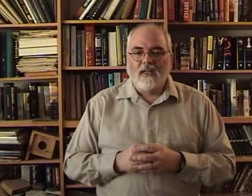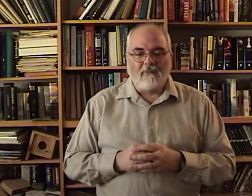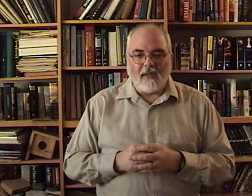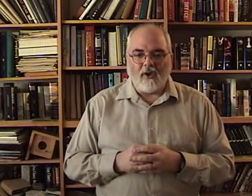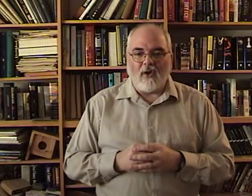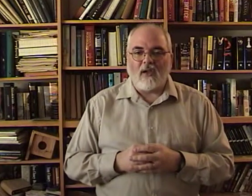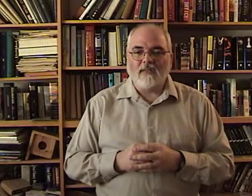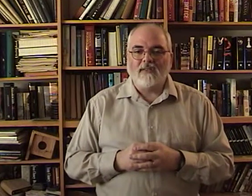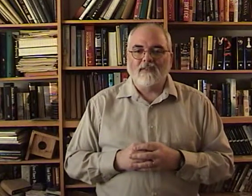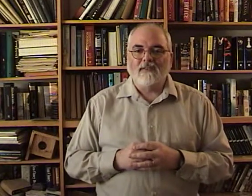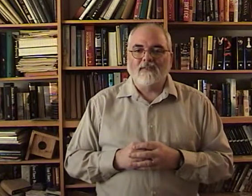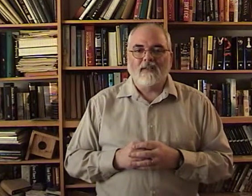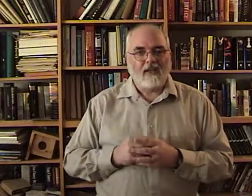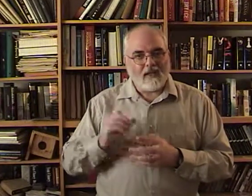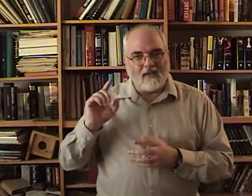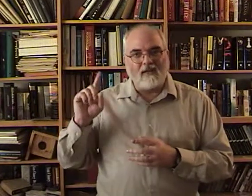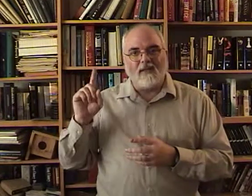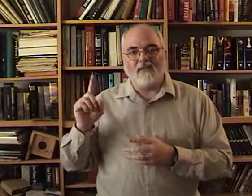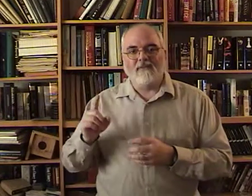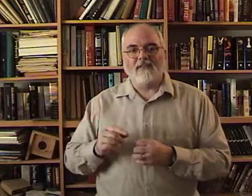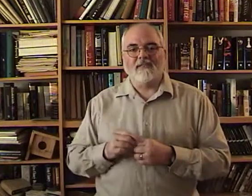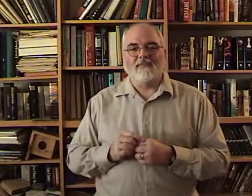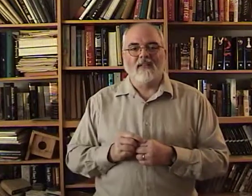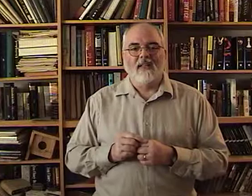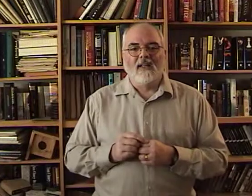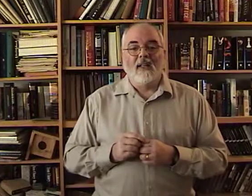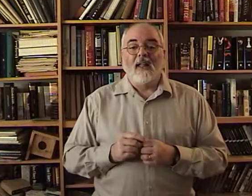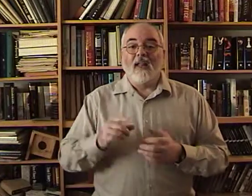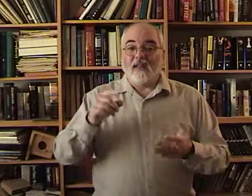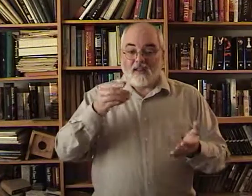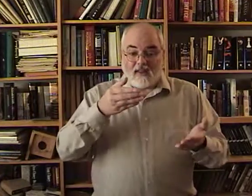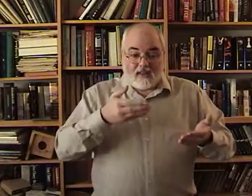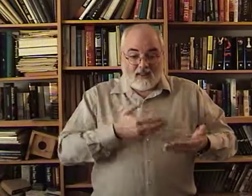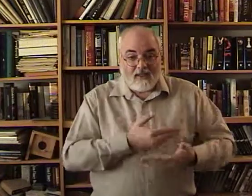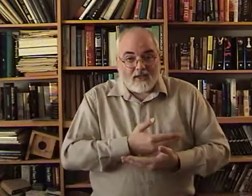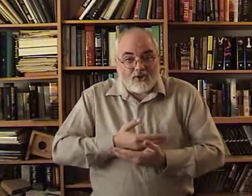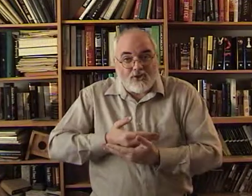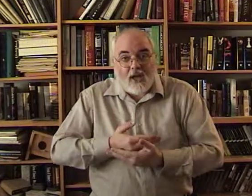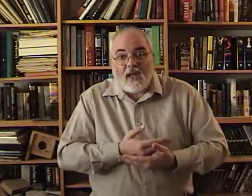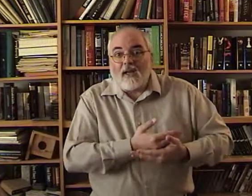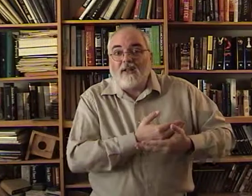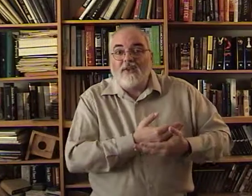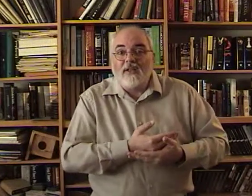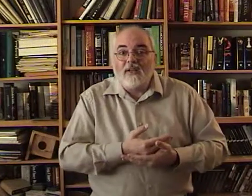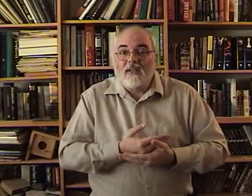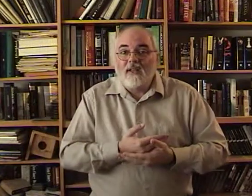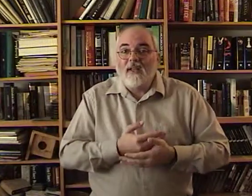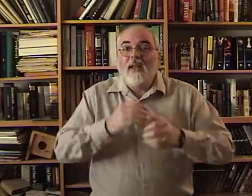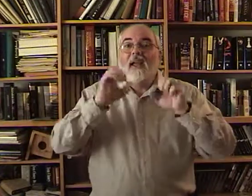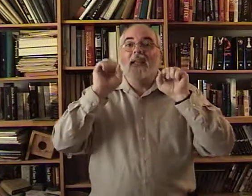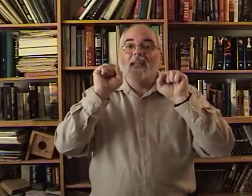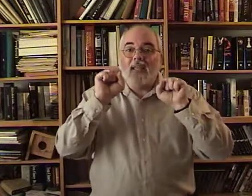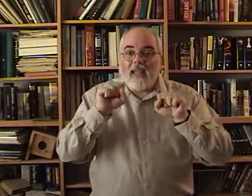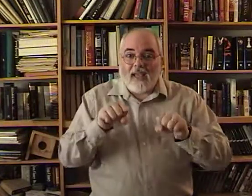Because. He lives. This child. Can.